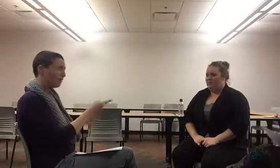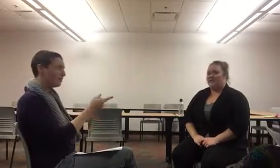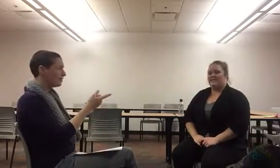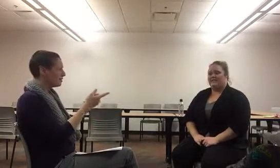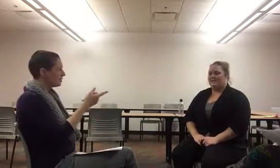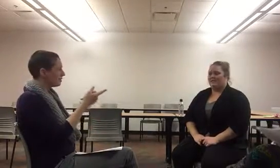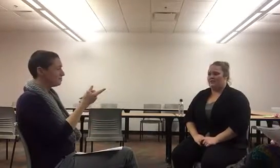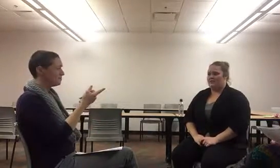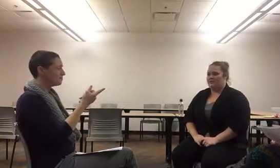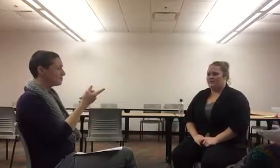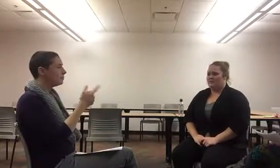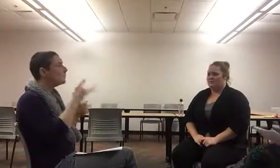Exactly with the schools.